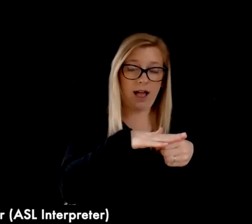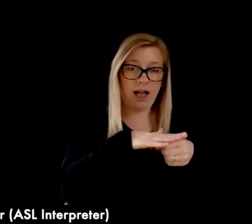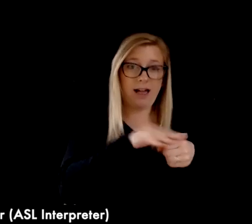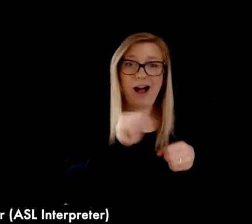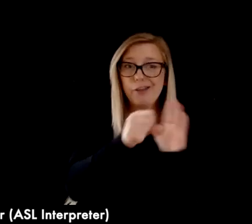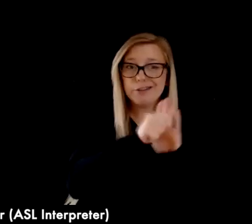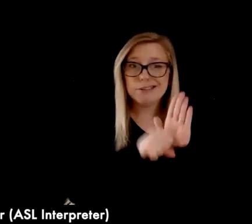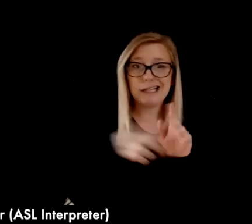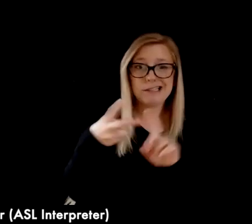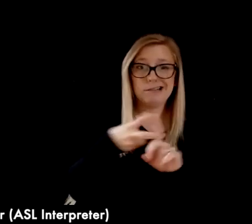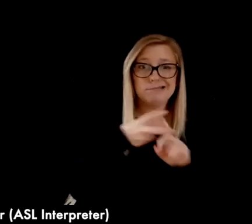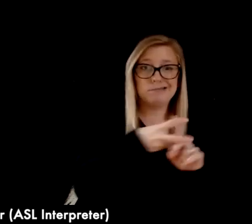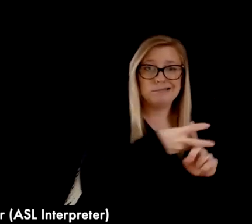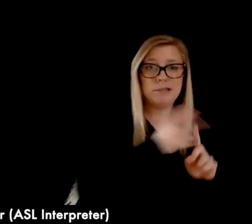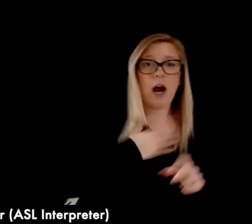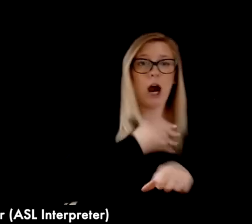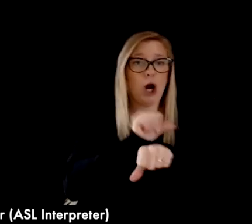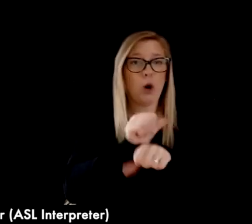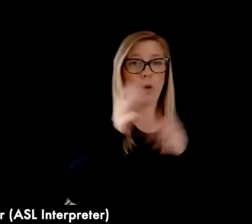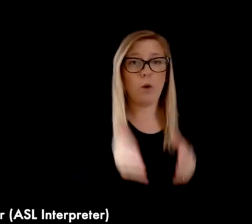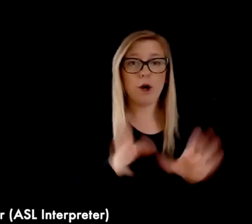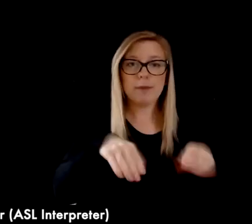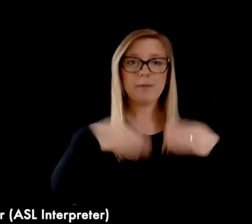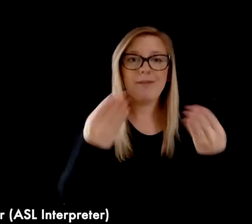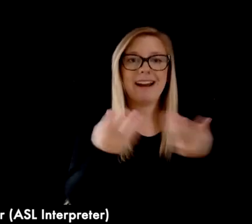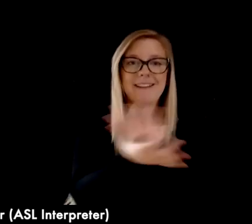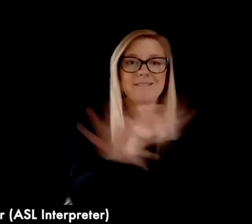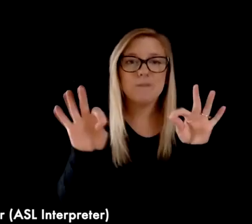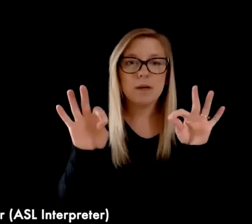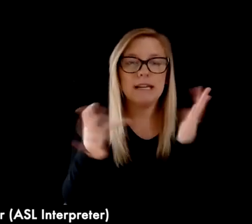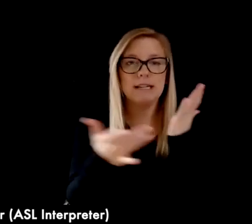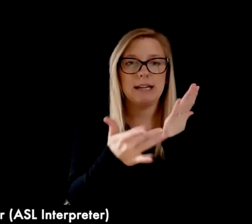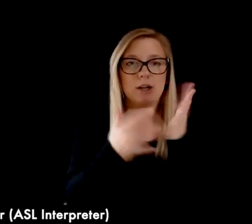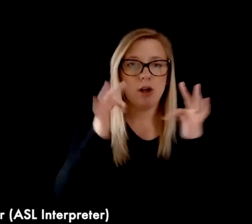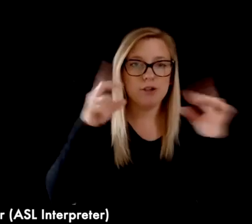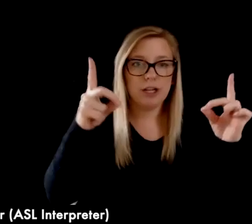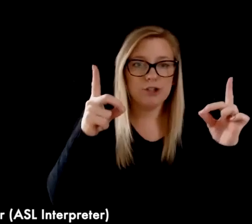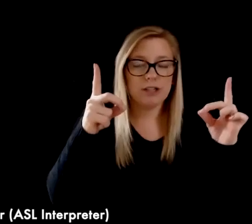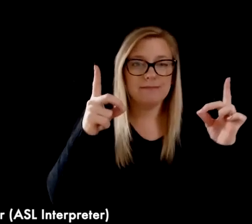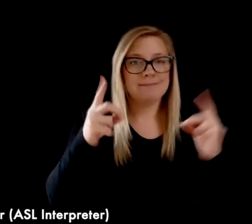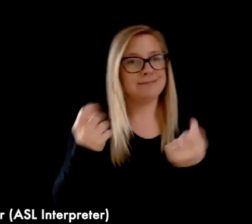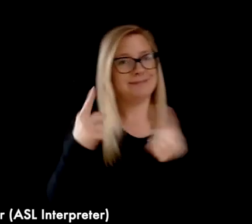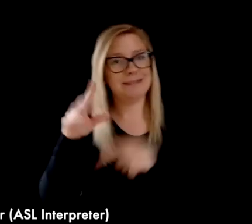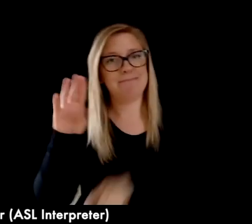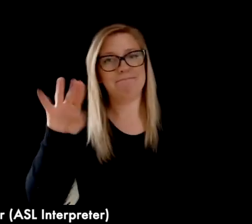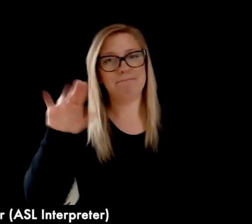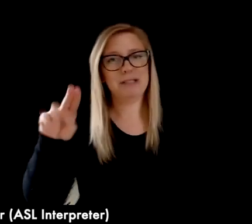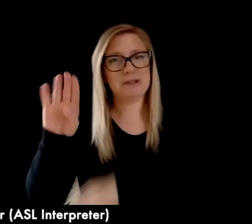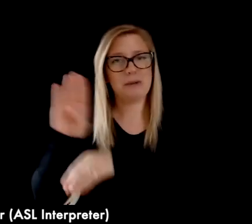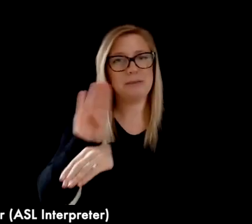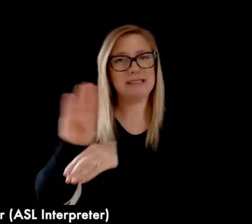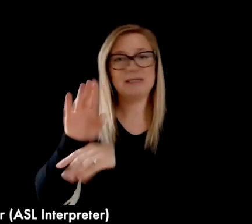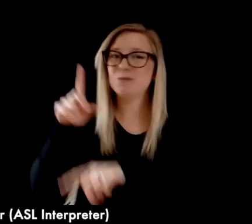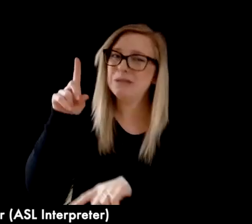technical education training and jobs. Minnesota businesses cannot afford to lose Minnesota workers.